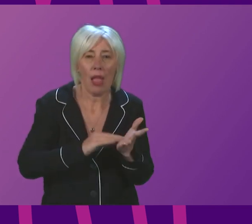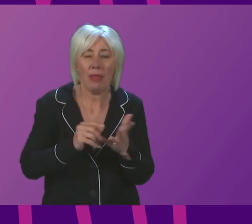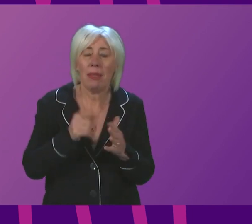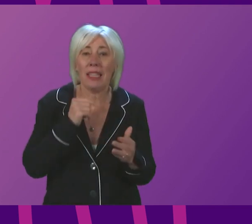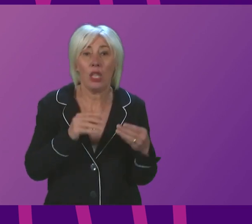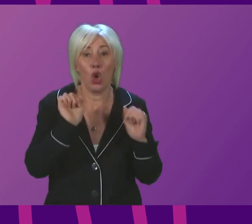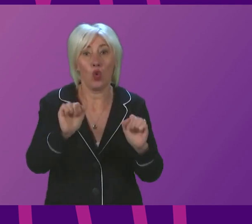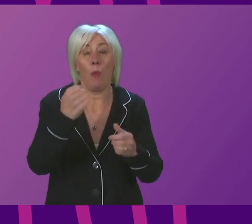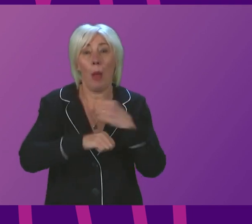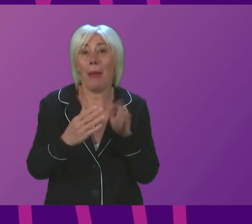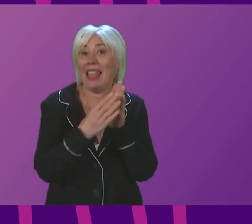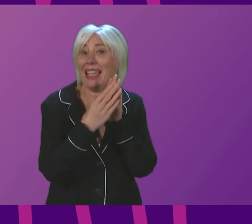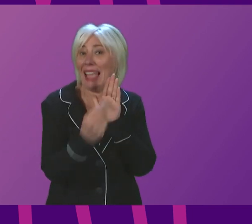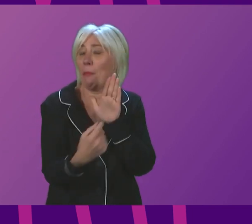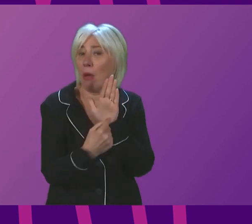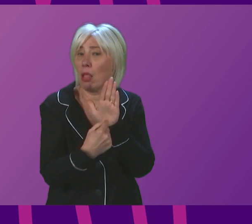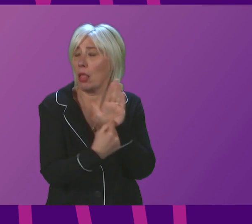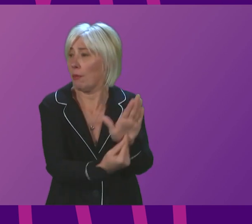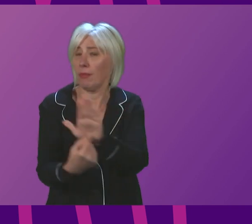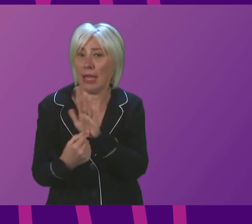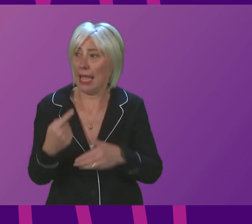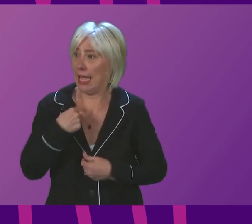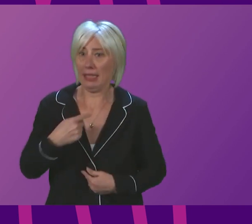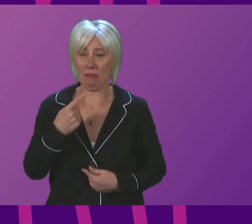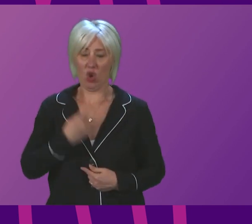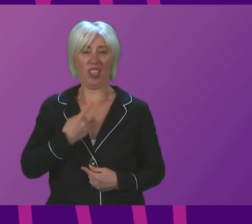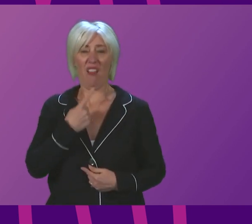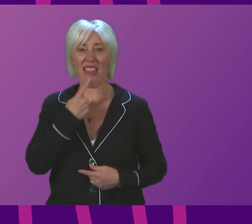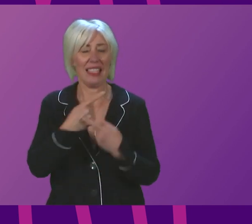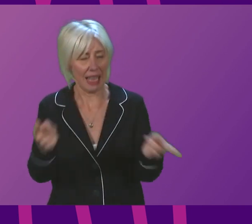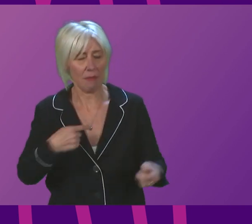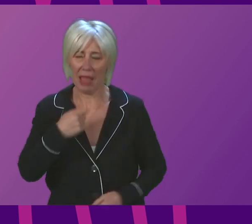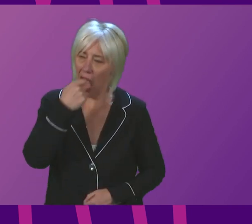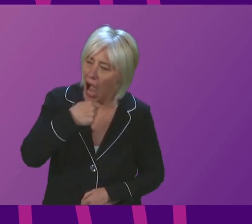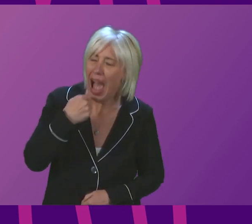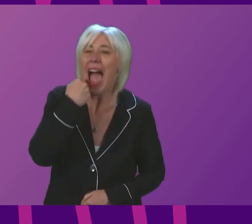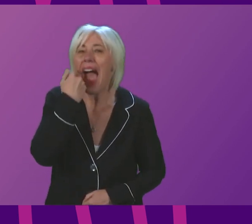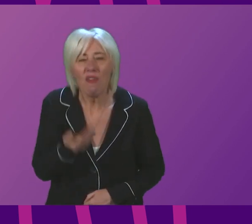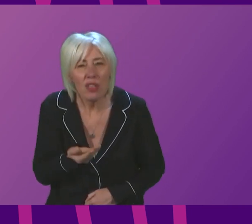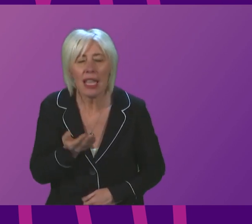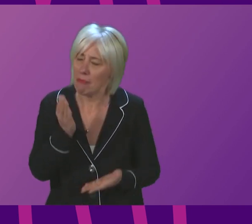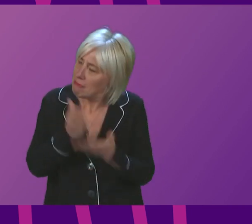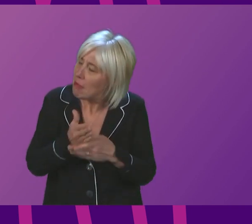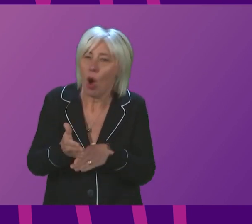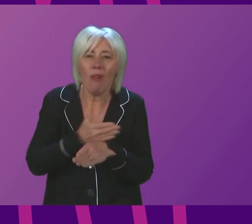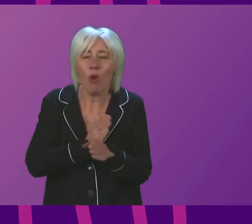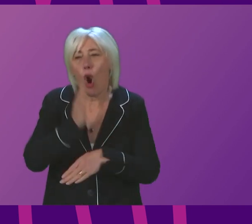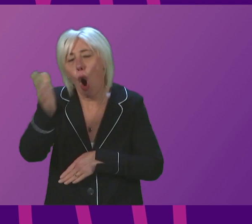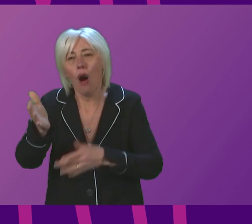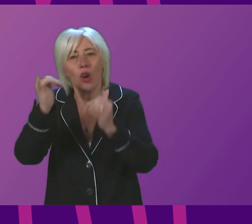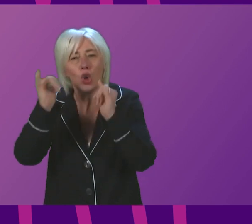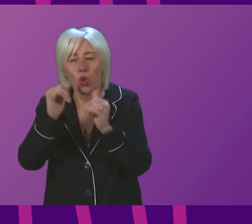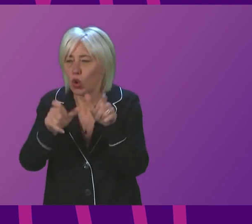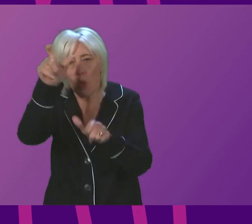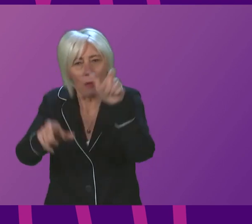by example and to say publicly that they are testing themselves every day, and certainly before socialising with others over